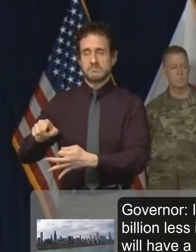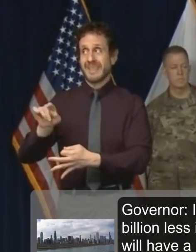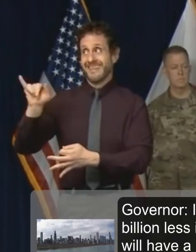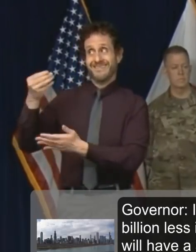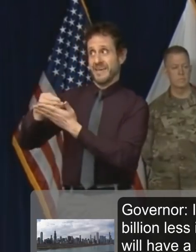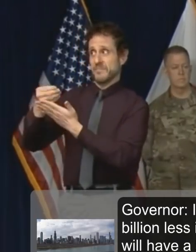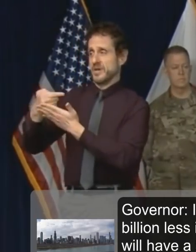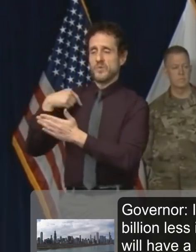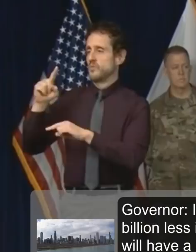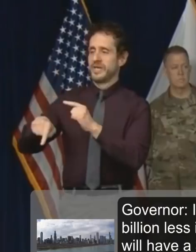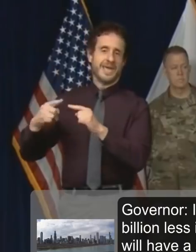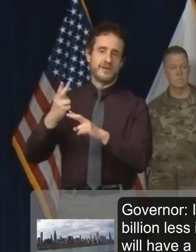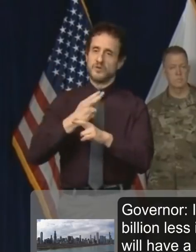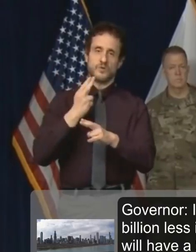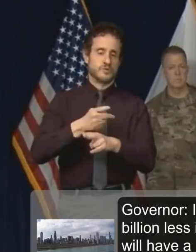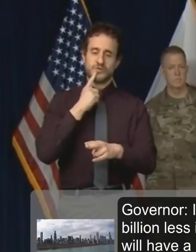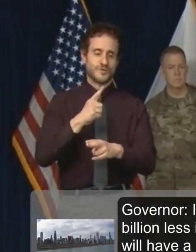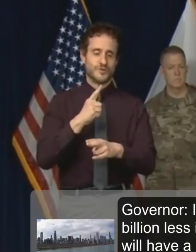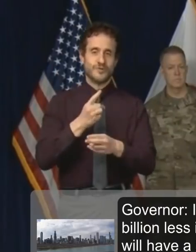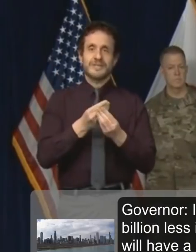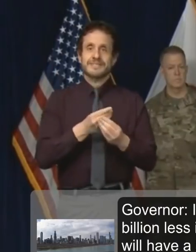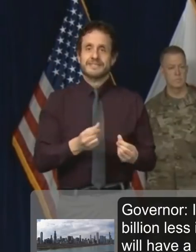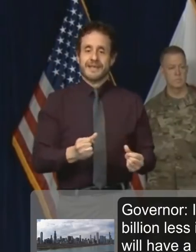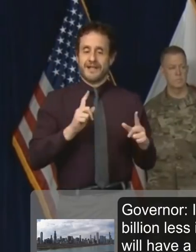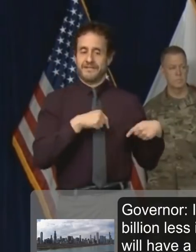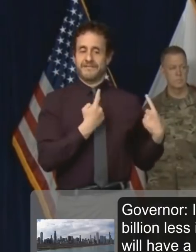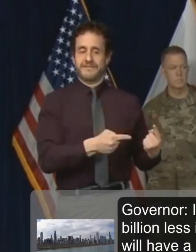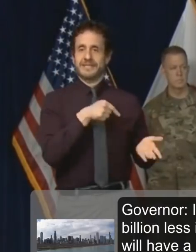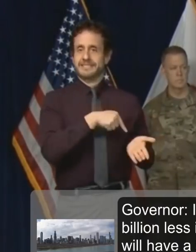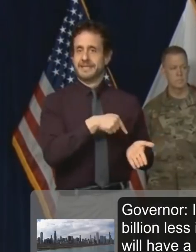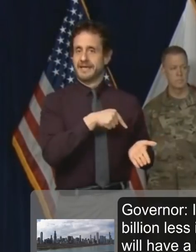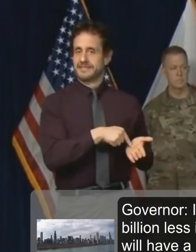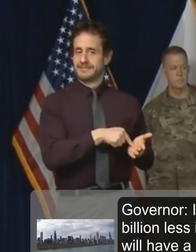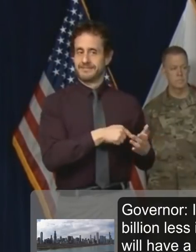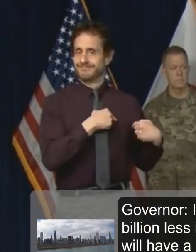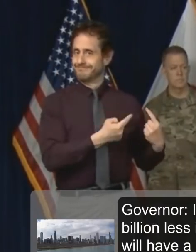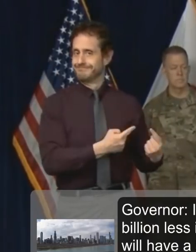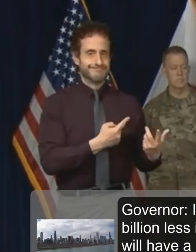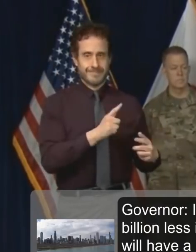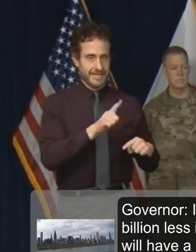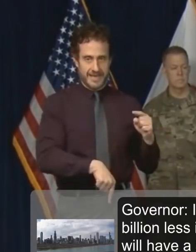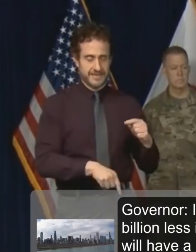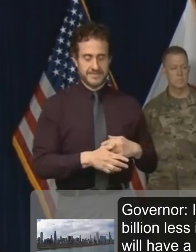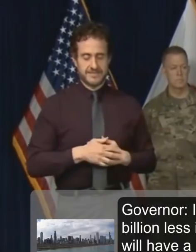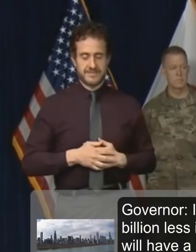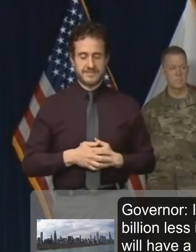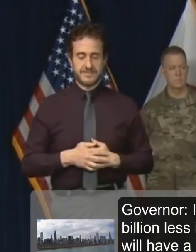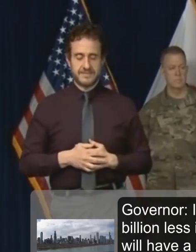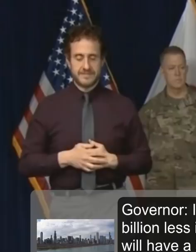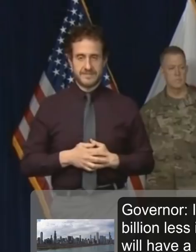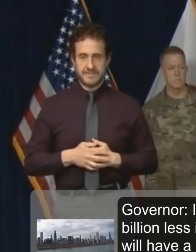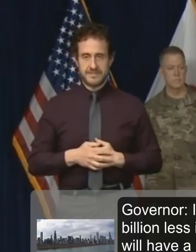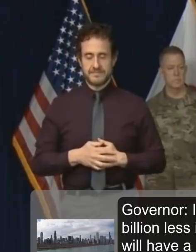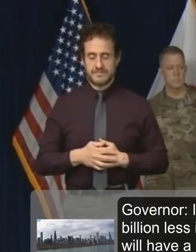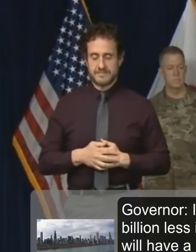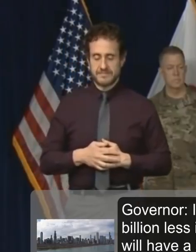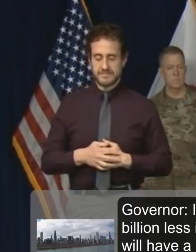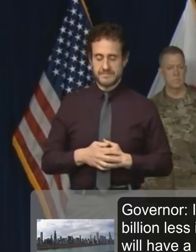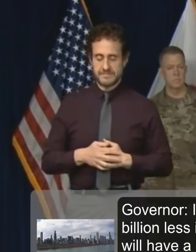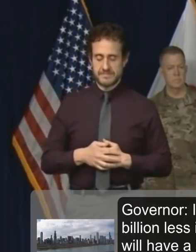this funding cannot be used to make up for state government revenue shortfalls that have been a result of coronavirus.